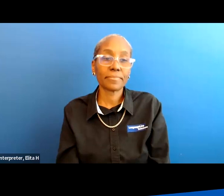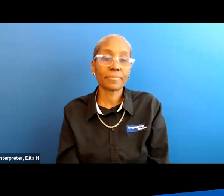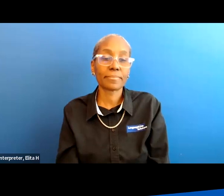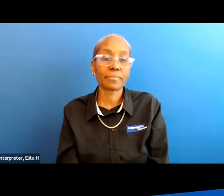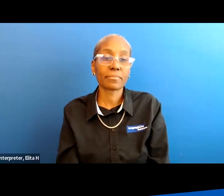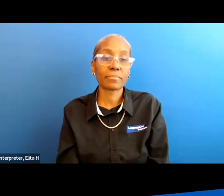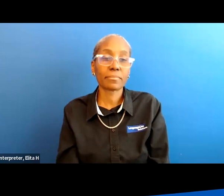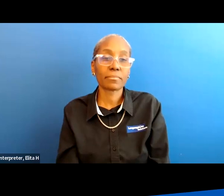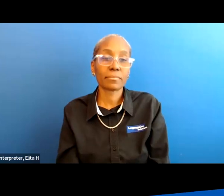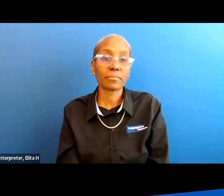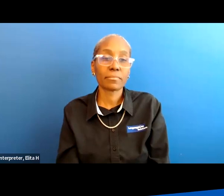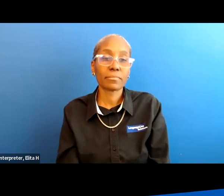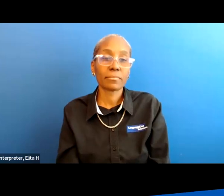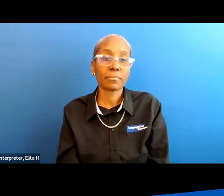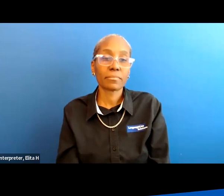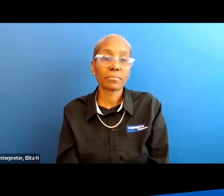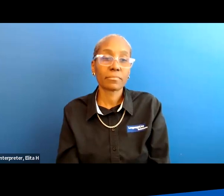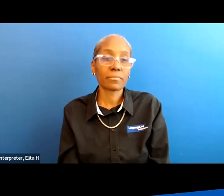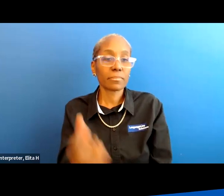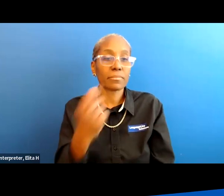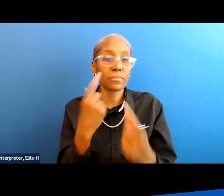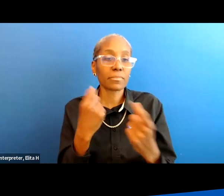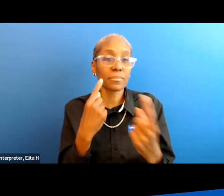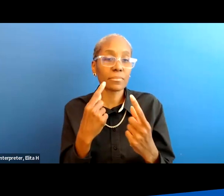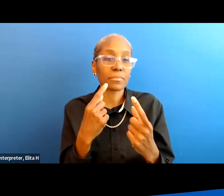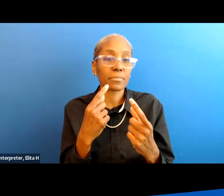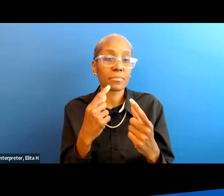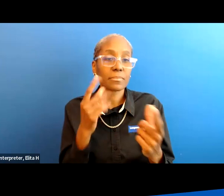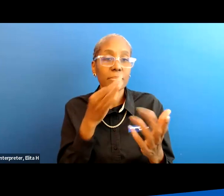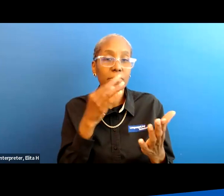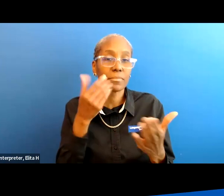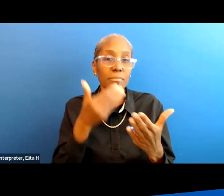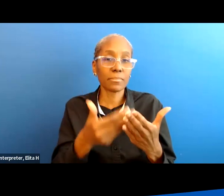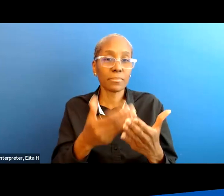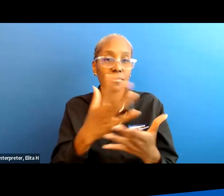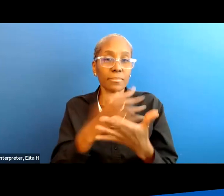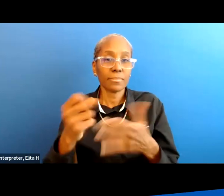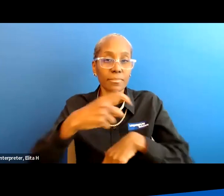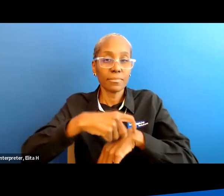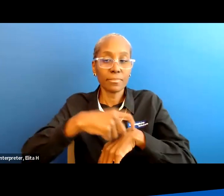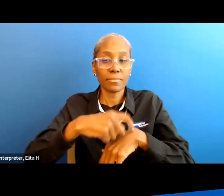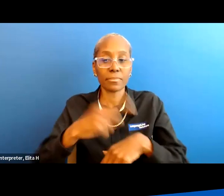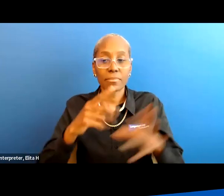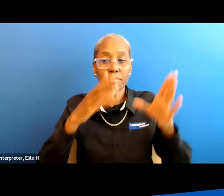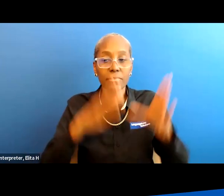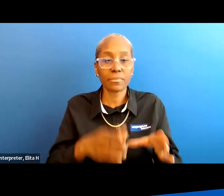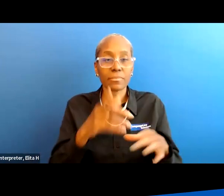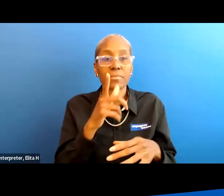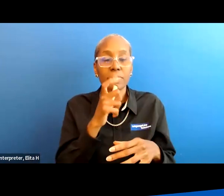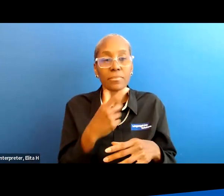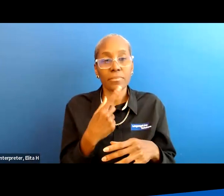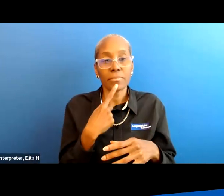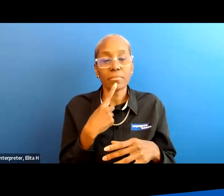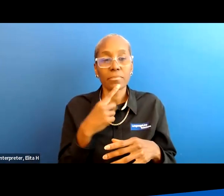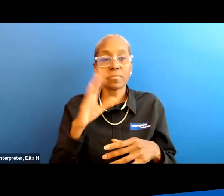um let's see there's some more questions here we're coming up to the end of the time um there's a person that says that